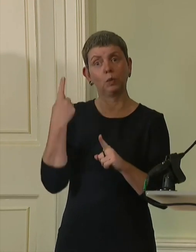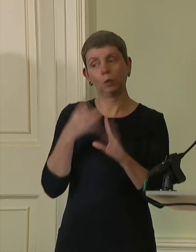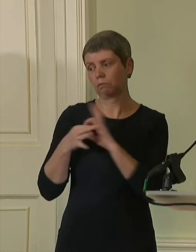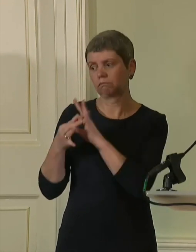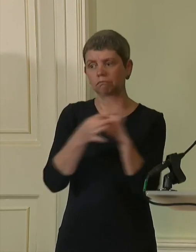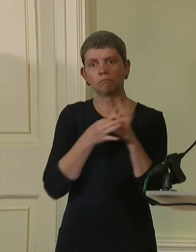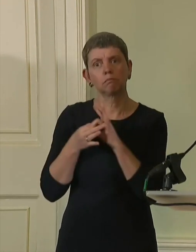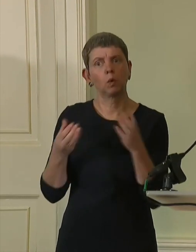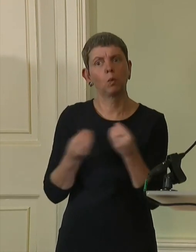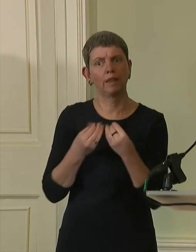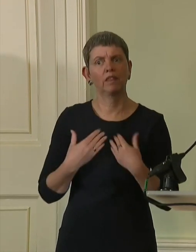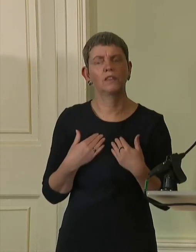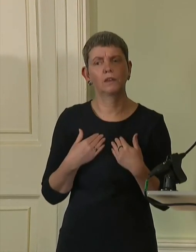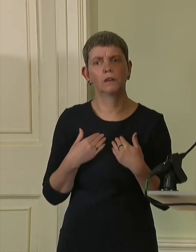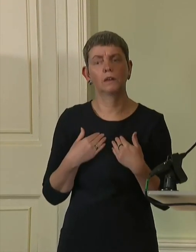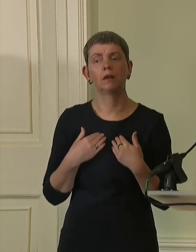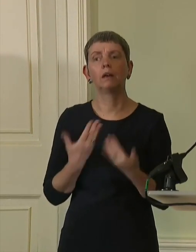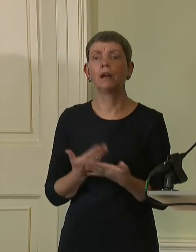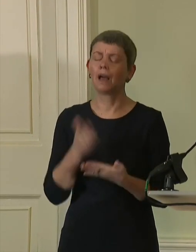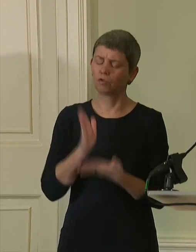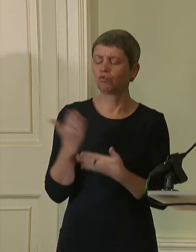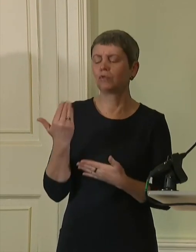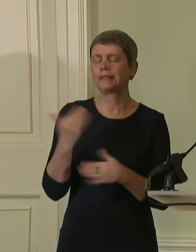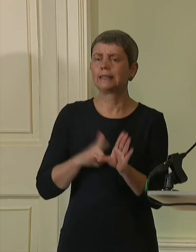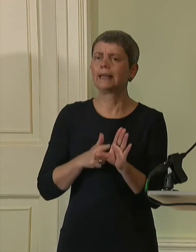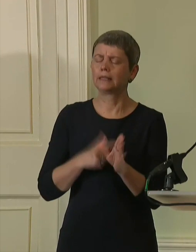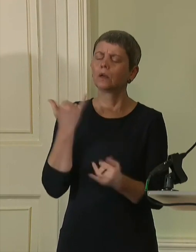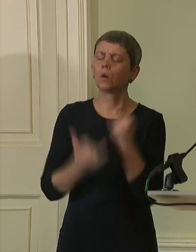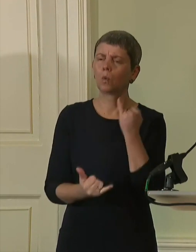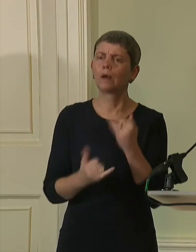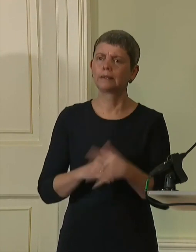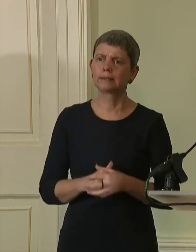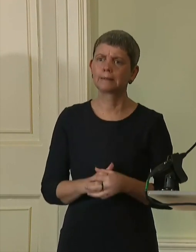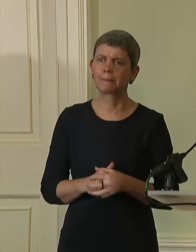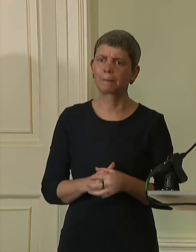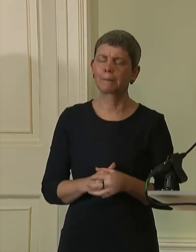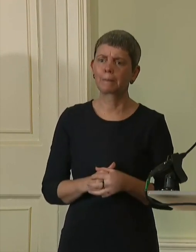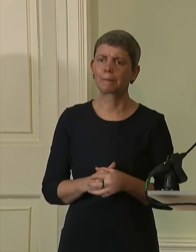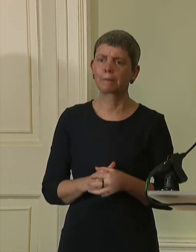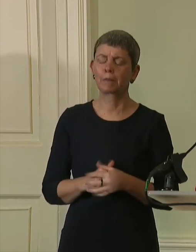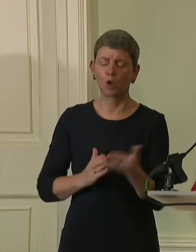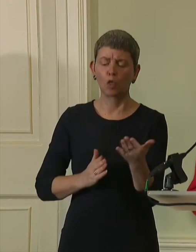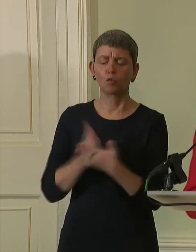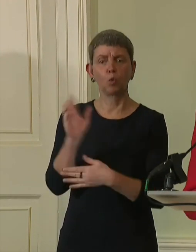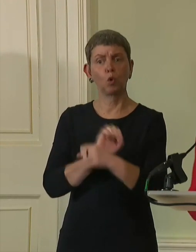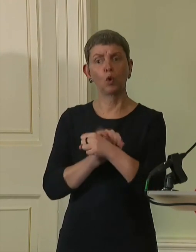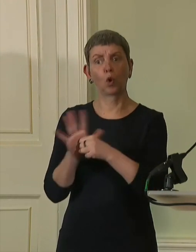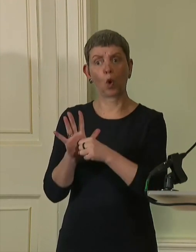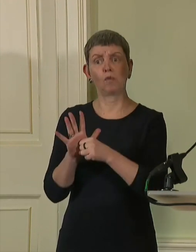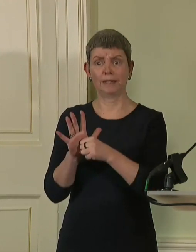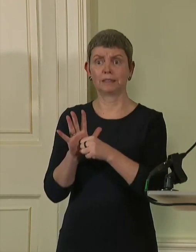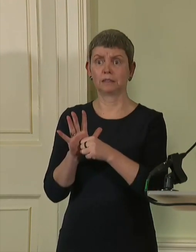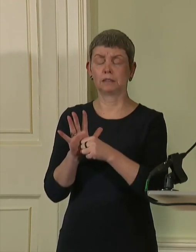in the best of times, it has been more so in recent years. Leading this country through the Covid pandemic is